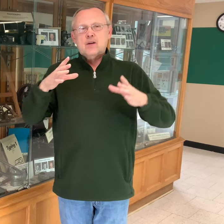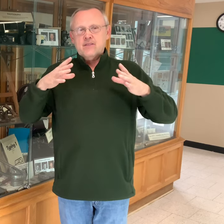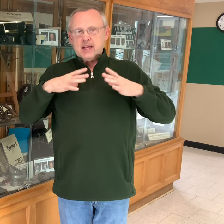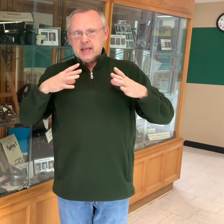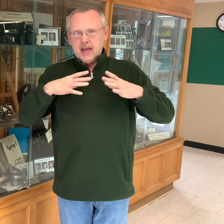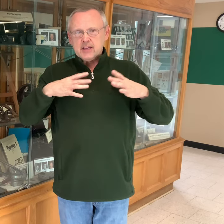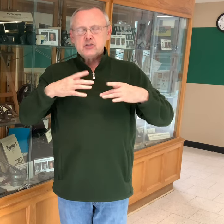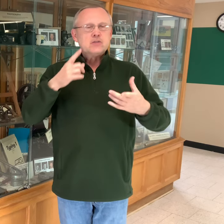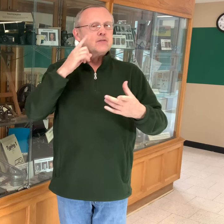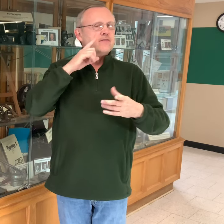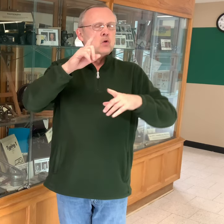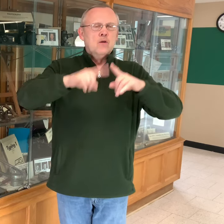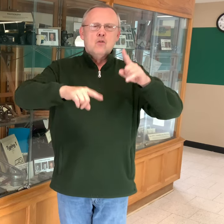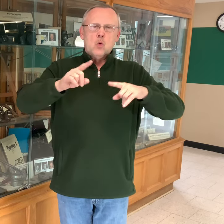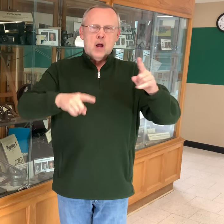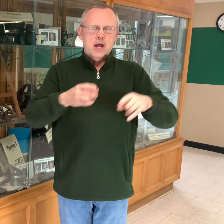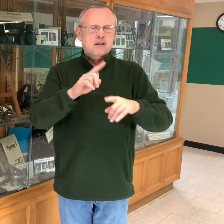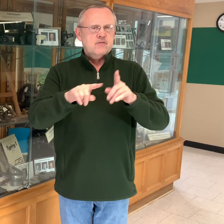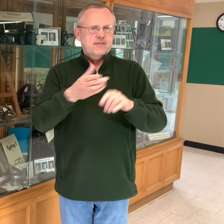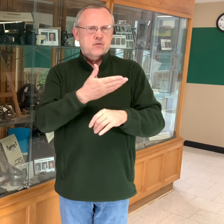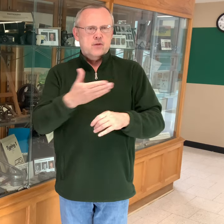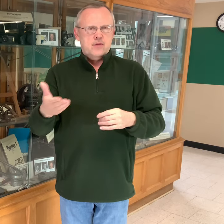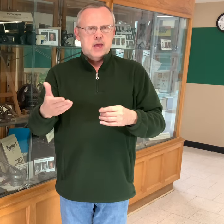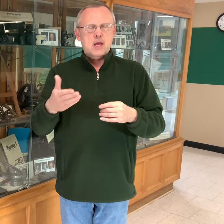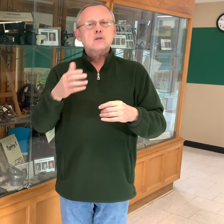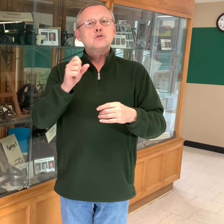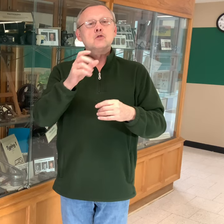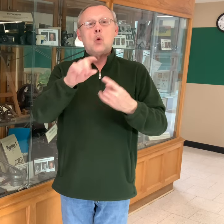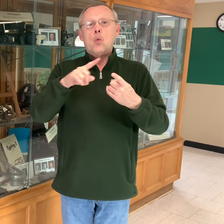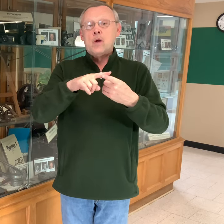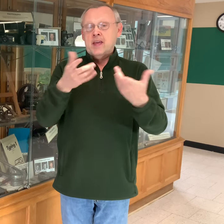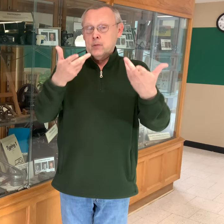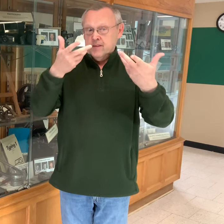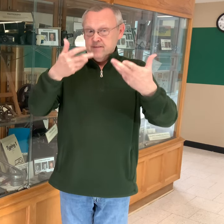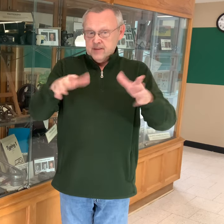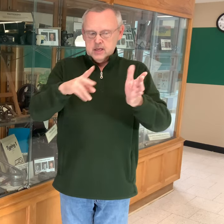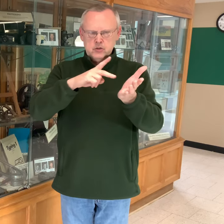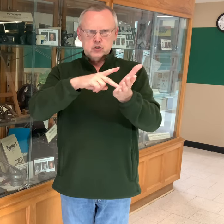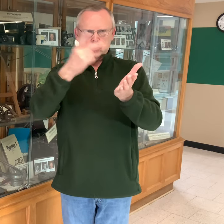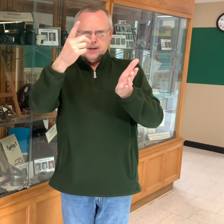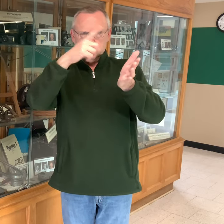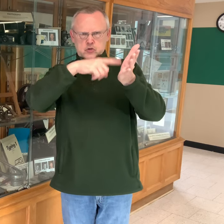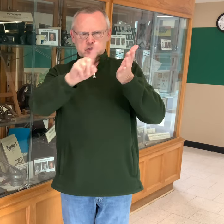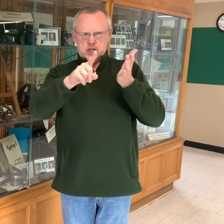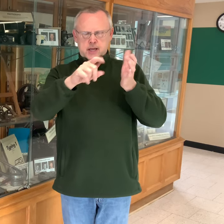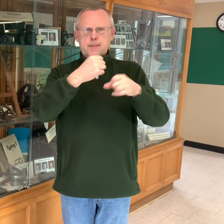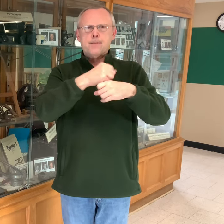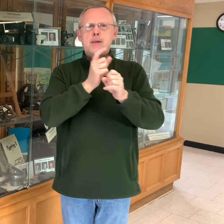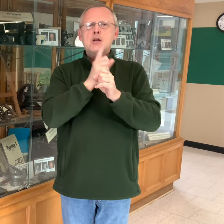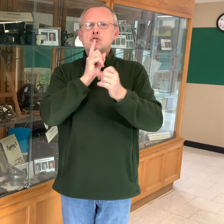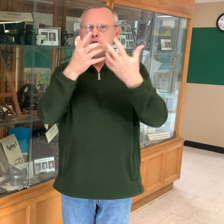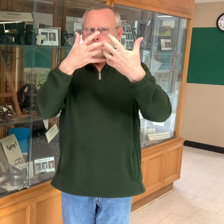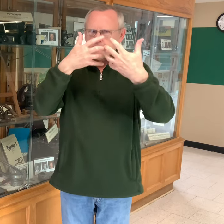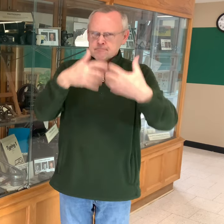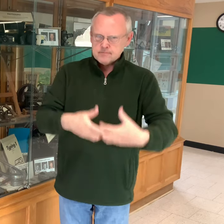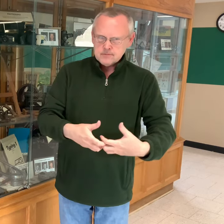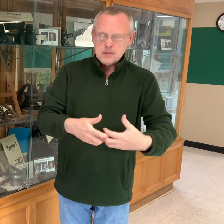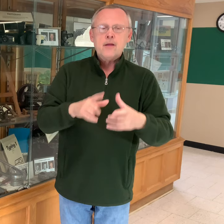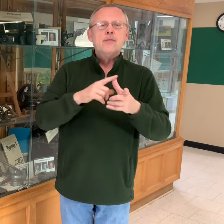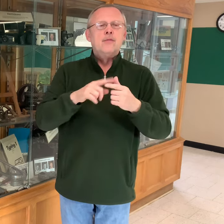vacations, and a variety of other things. When we are finished double-checking, we will be